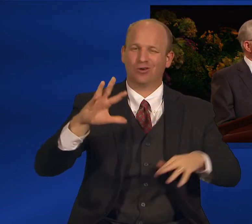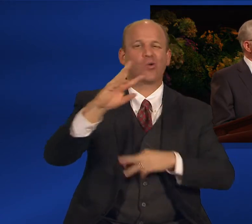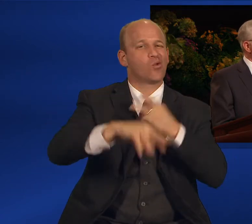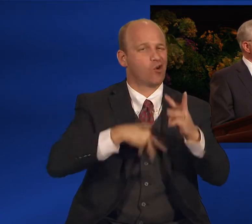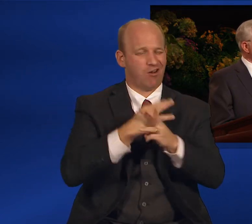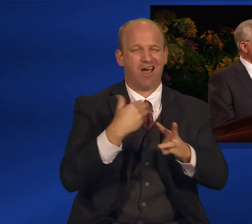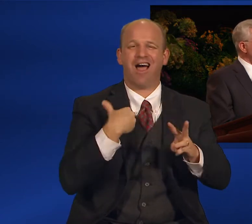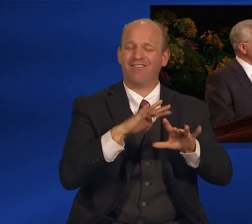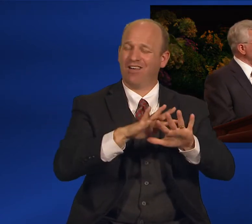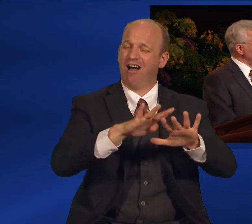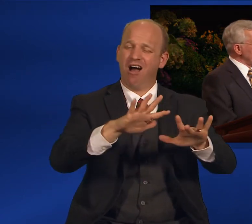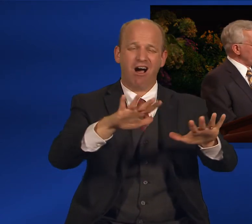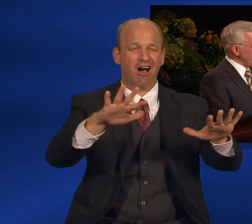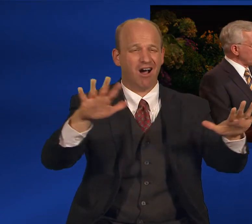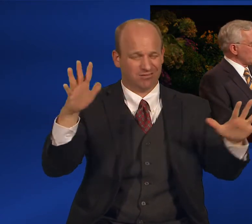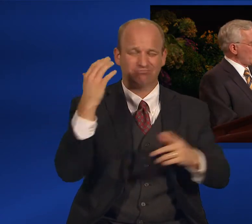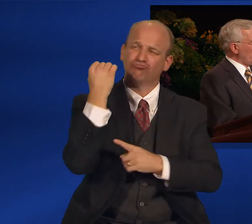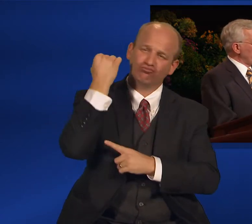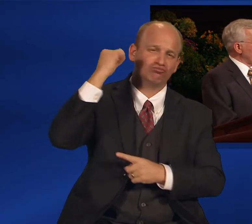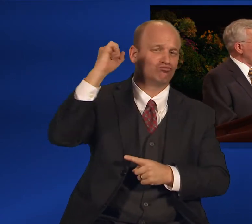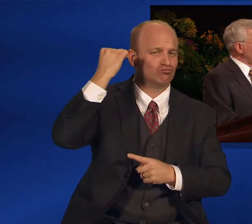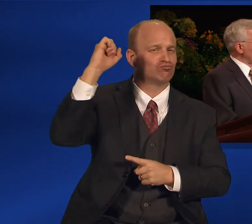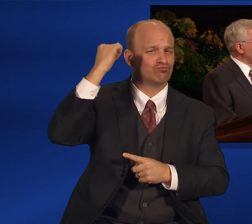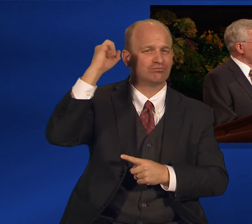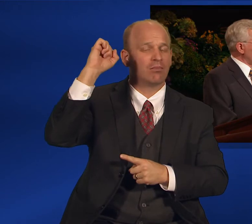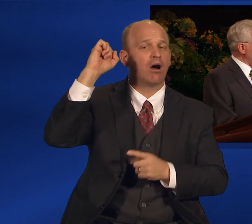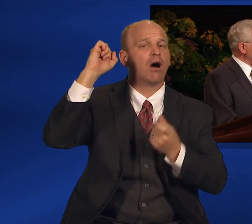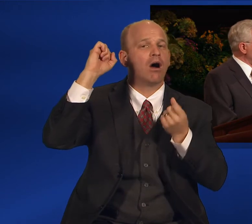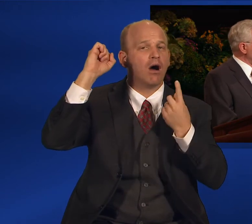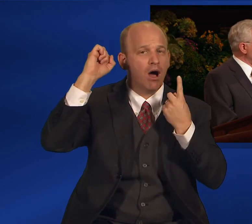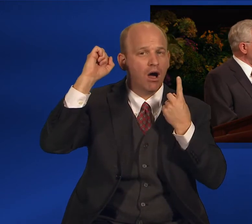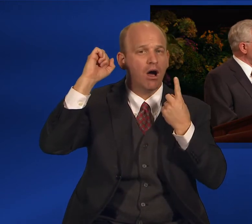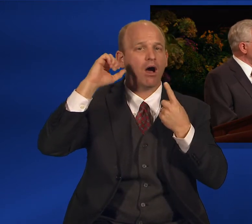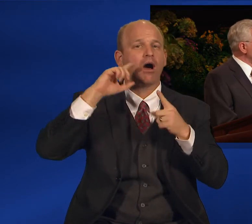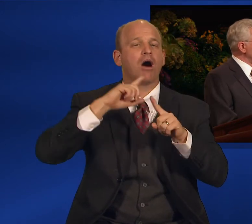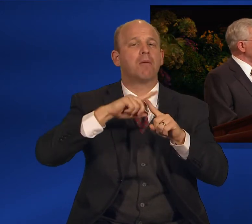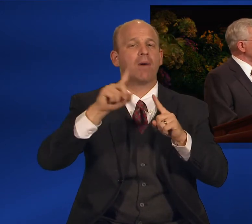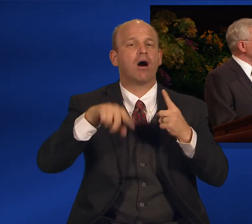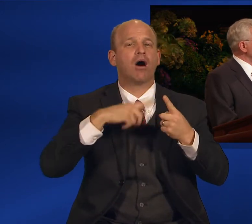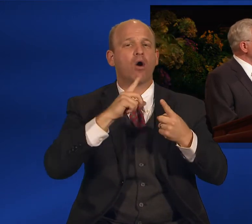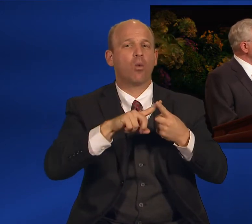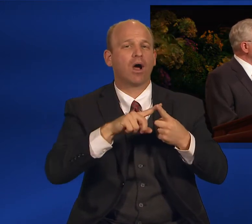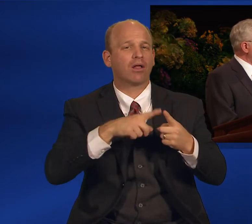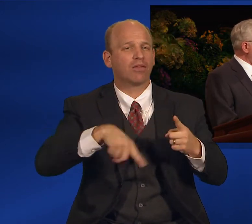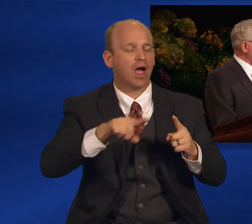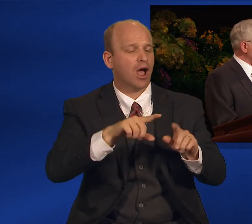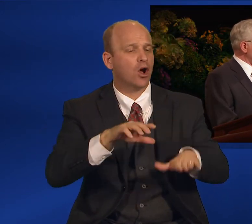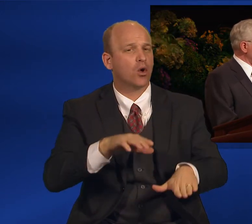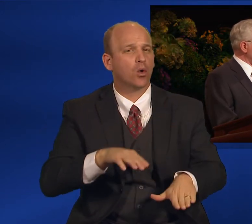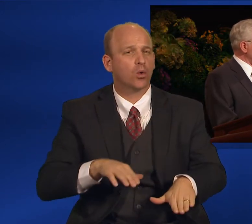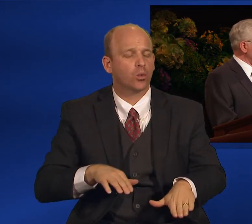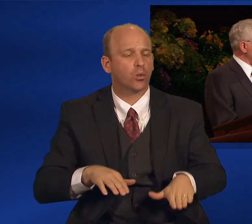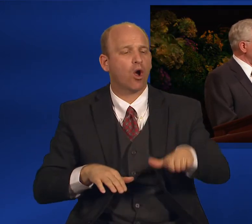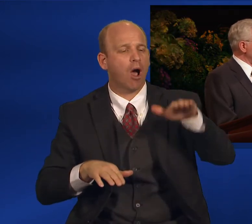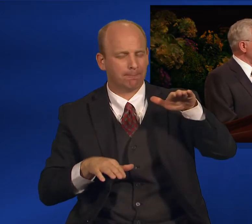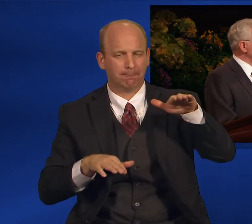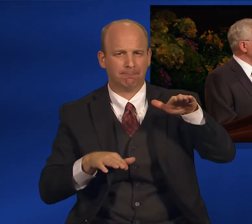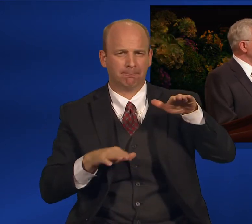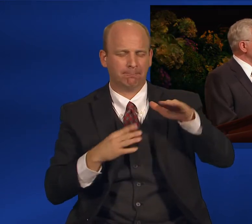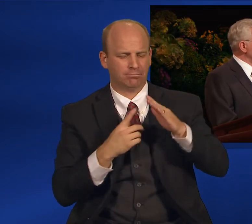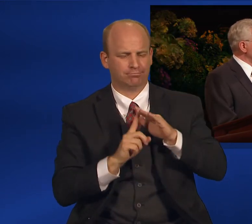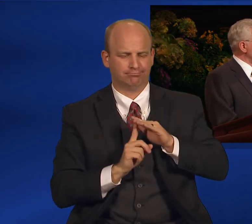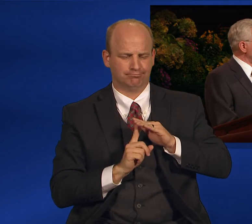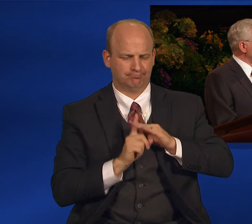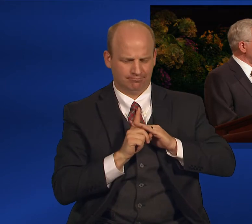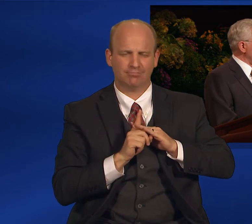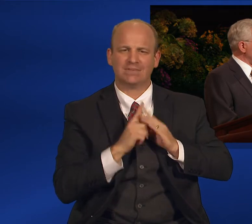Lord says, Even so, when they grow up, sin conceiveth in their hearts, and they taste